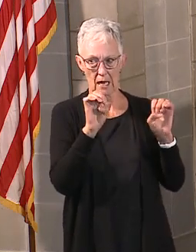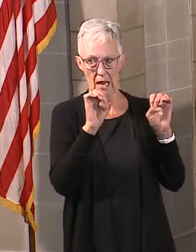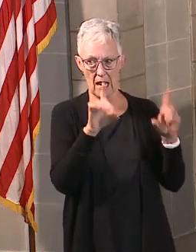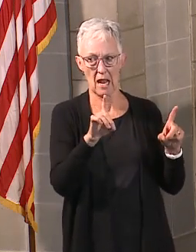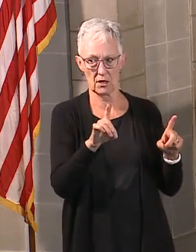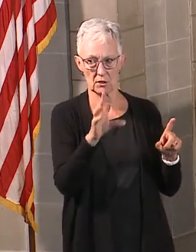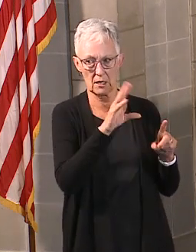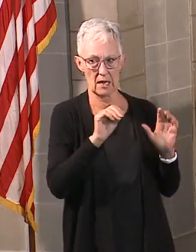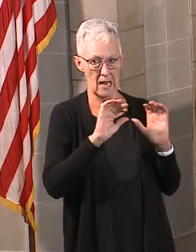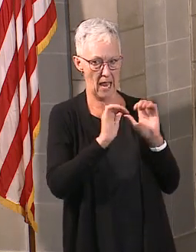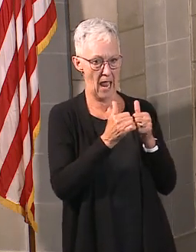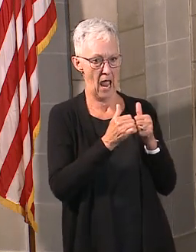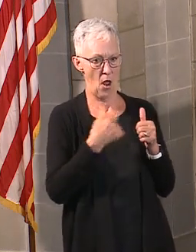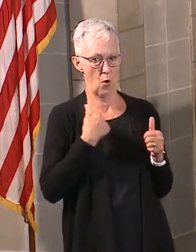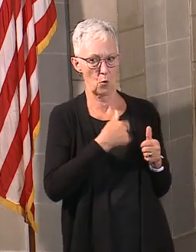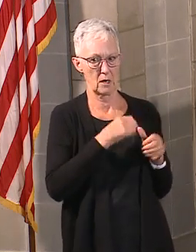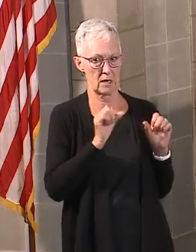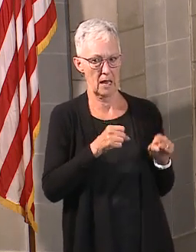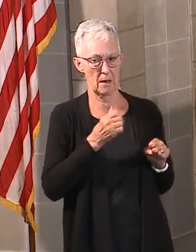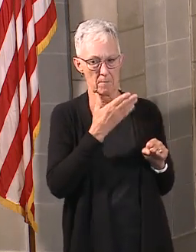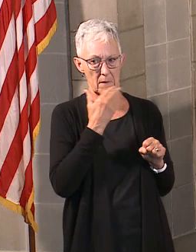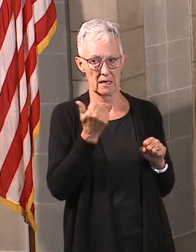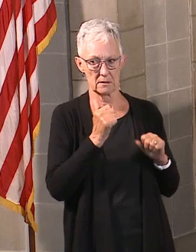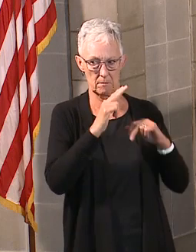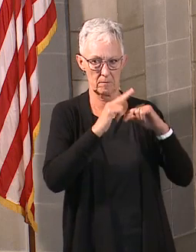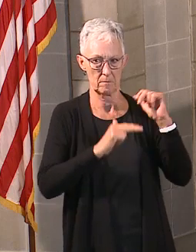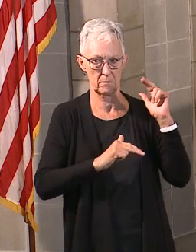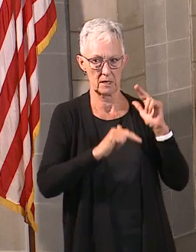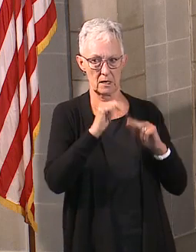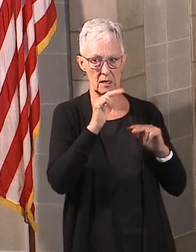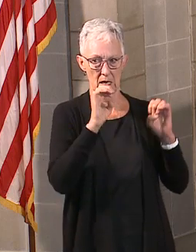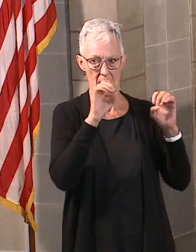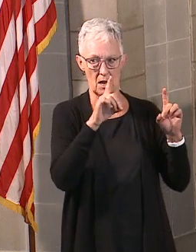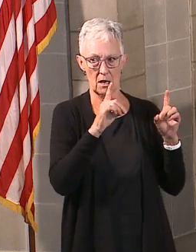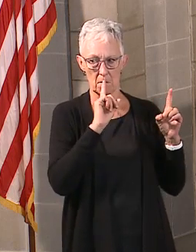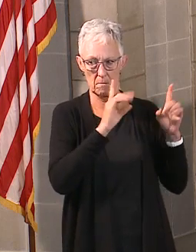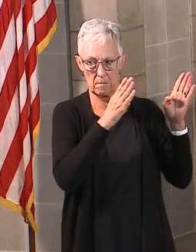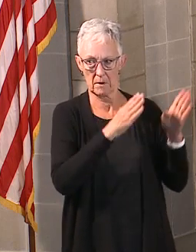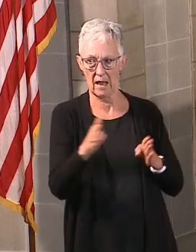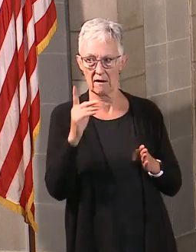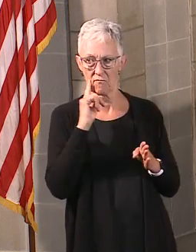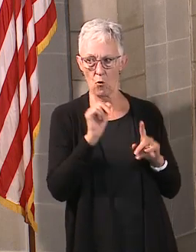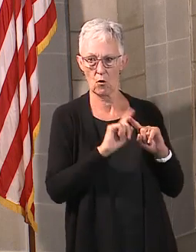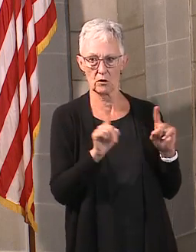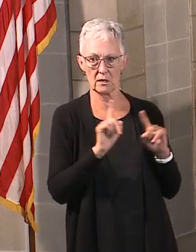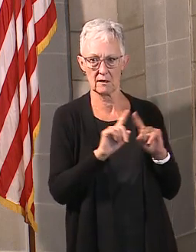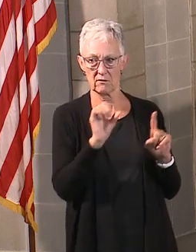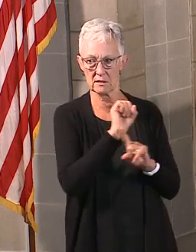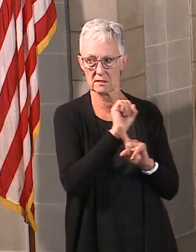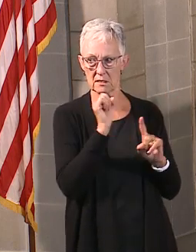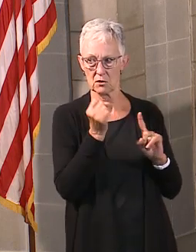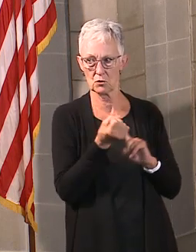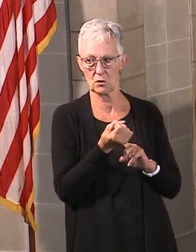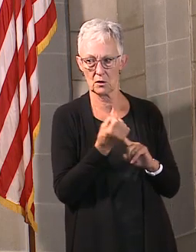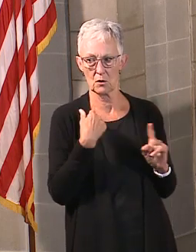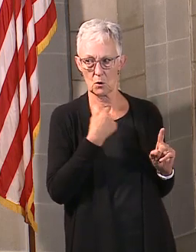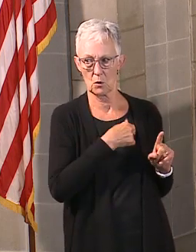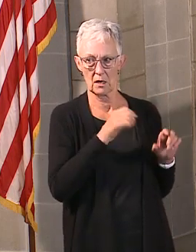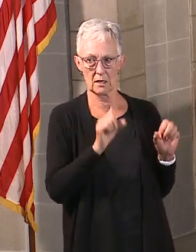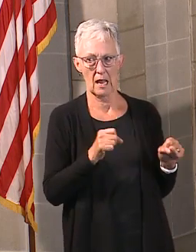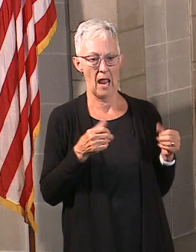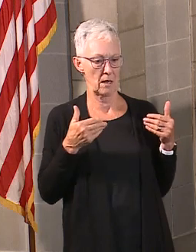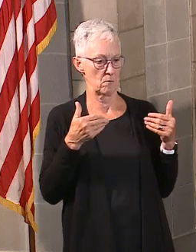they best build educational plans for a lot of different scenarios. So it gives us a chance to be able to move forward.